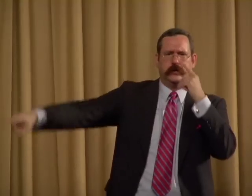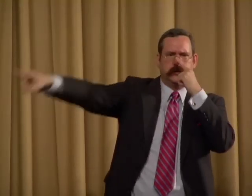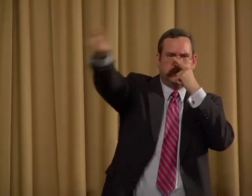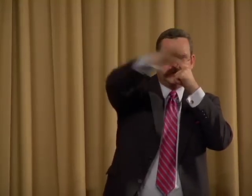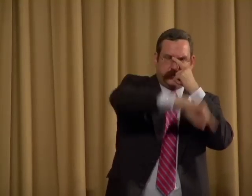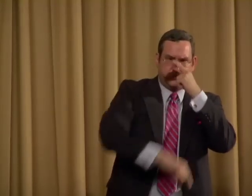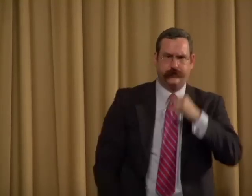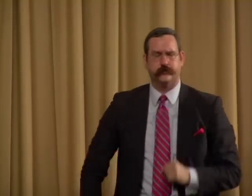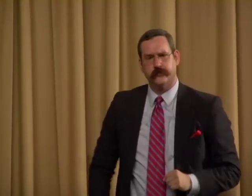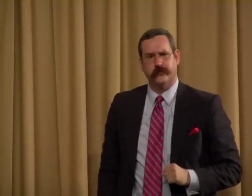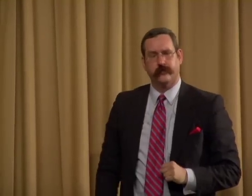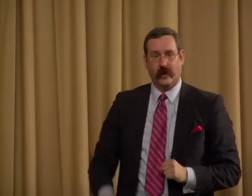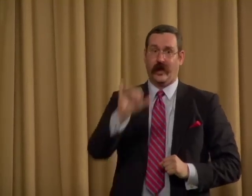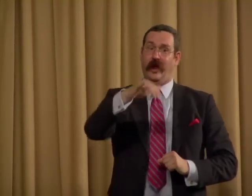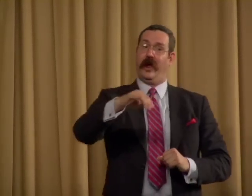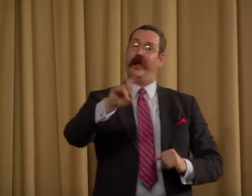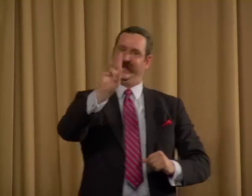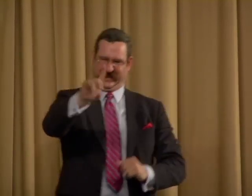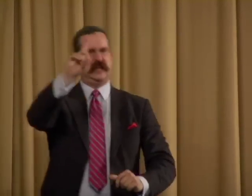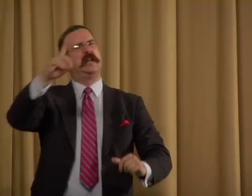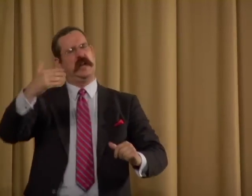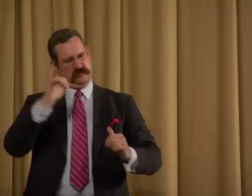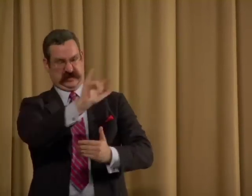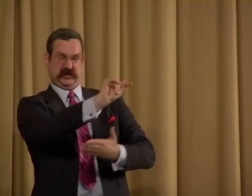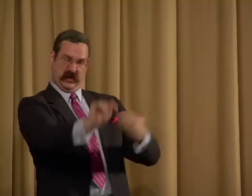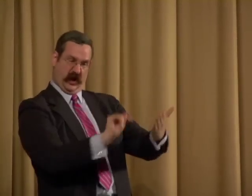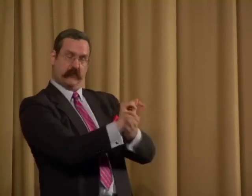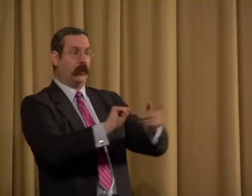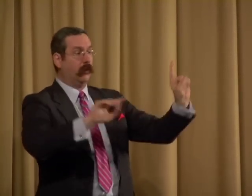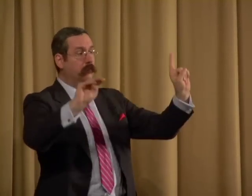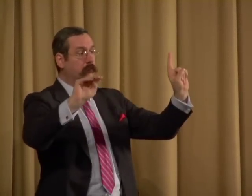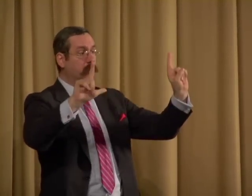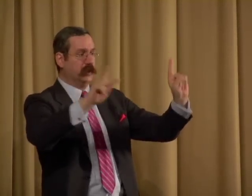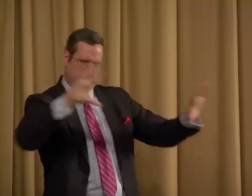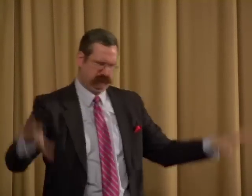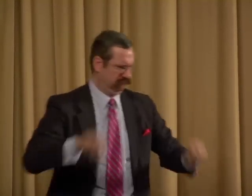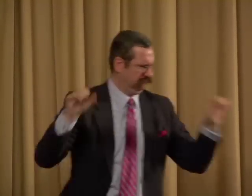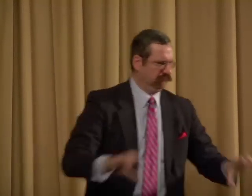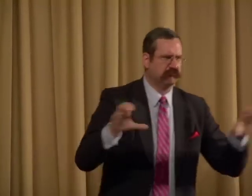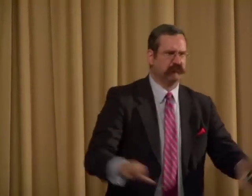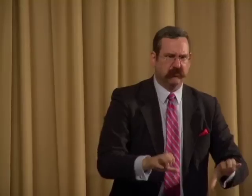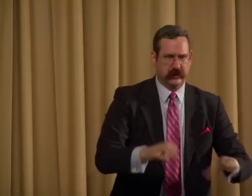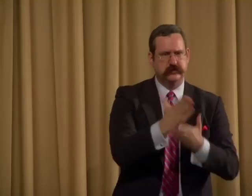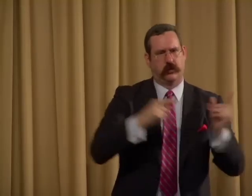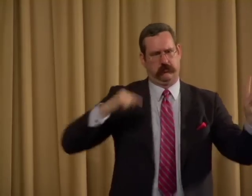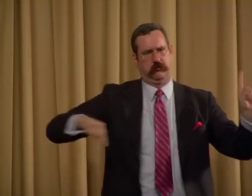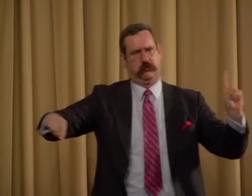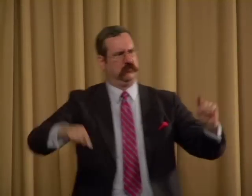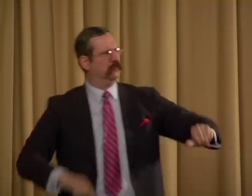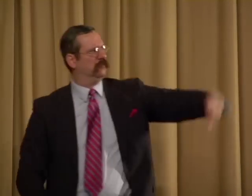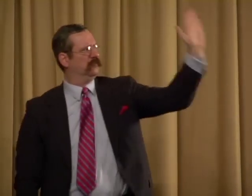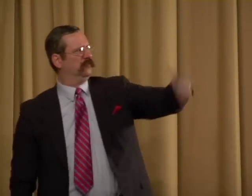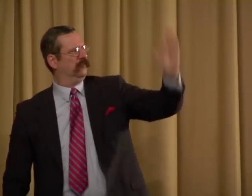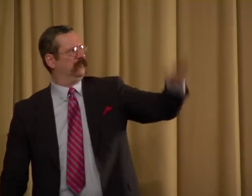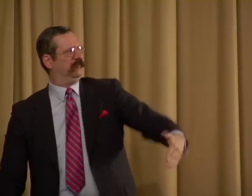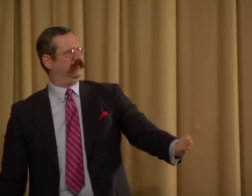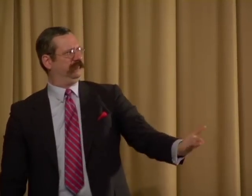that were also pastors. And at that time in our history, Martin Luther King benefited